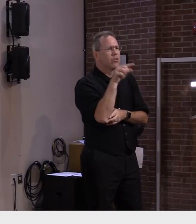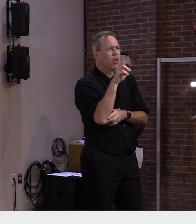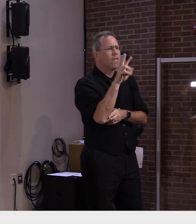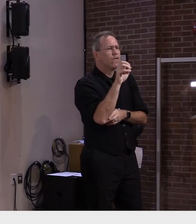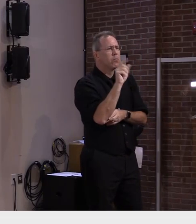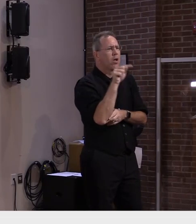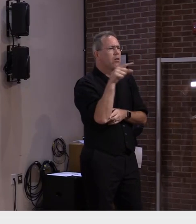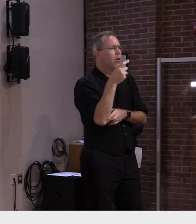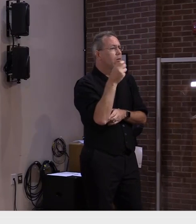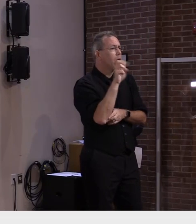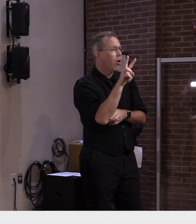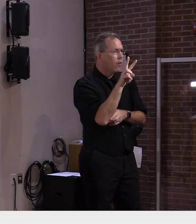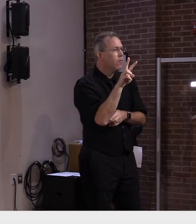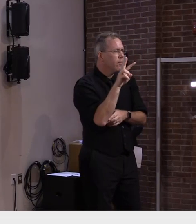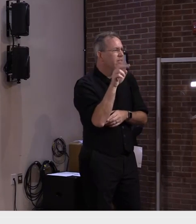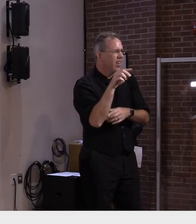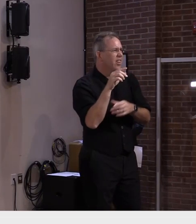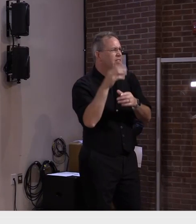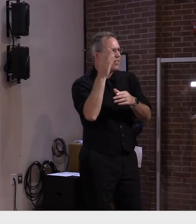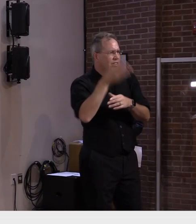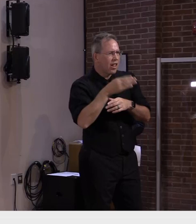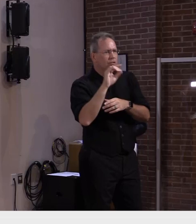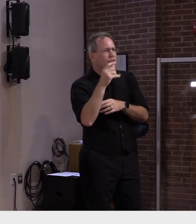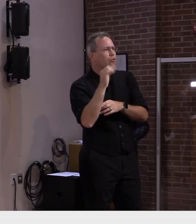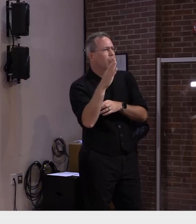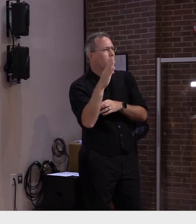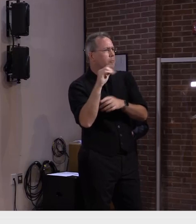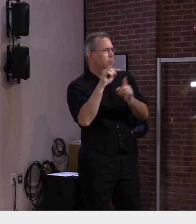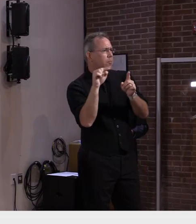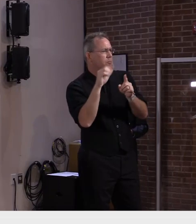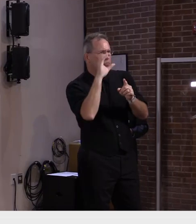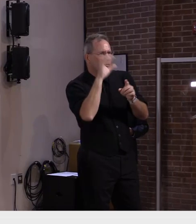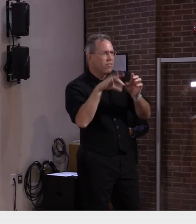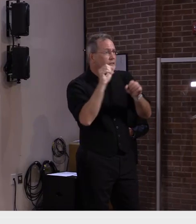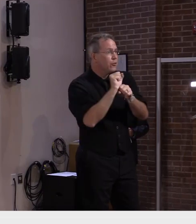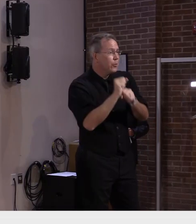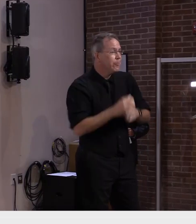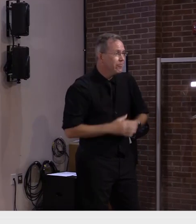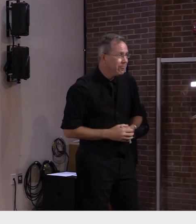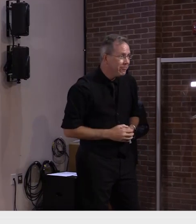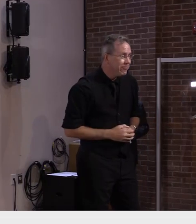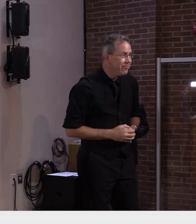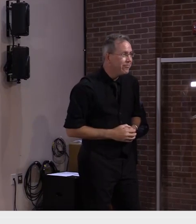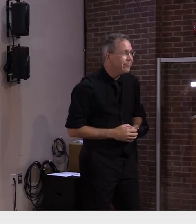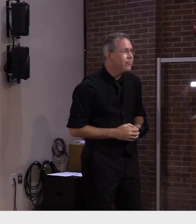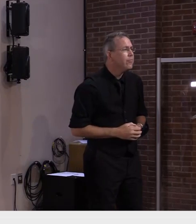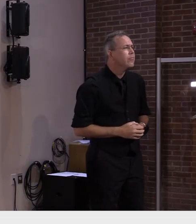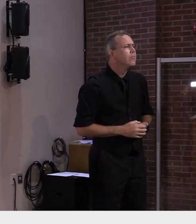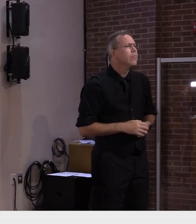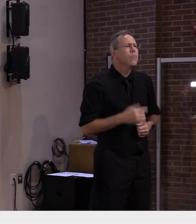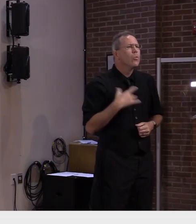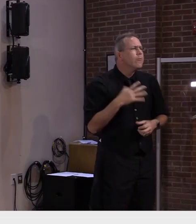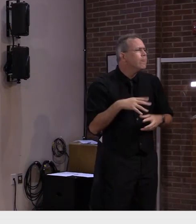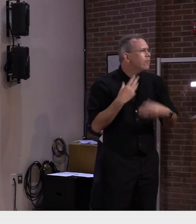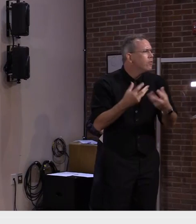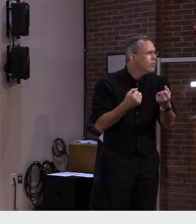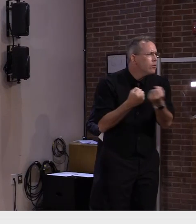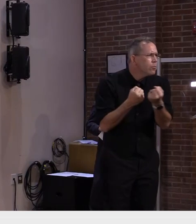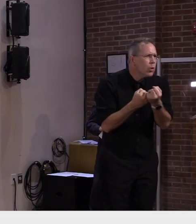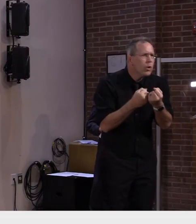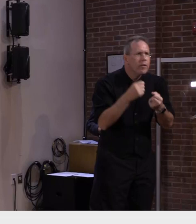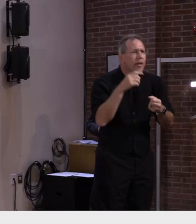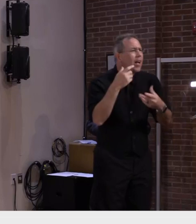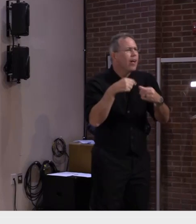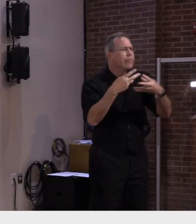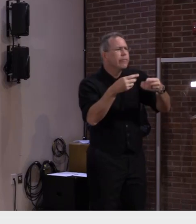also there to support employers through talent uh through job promotion hiring event coordination and